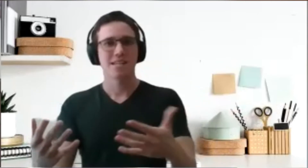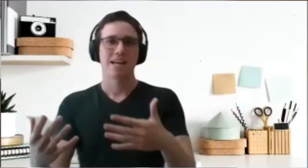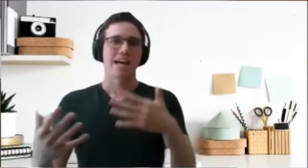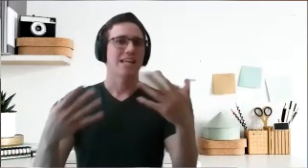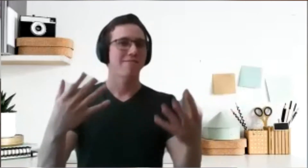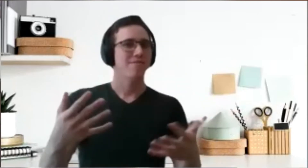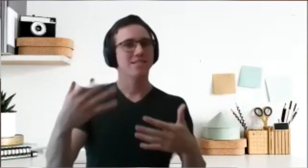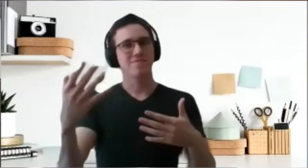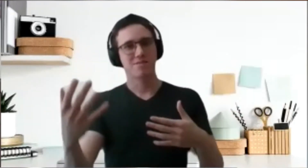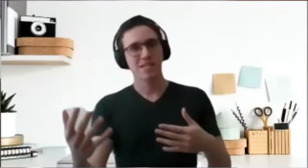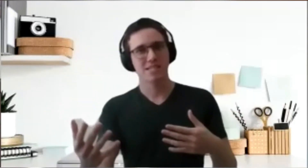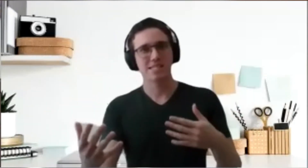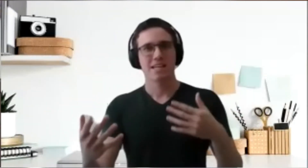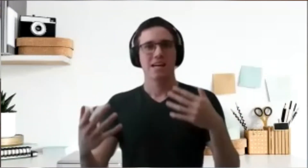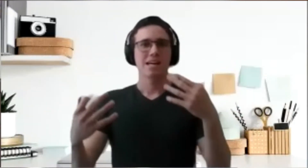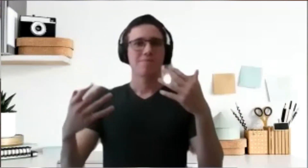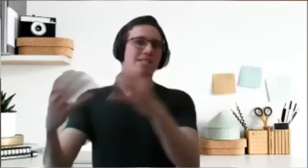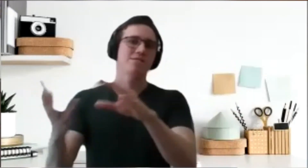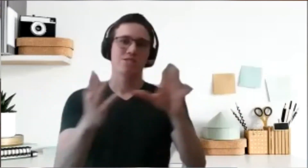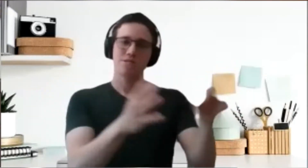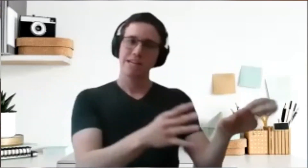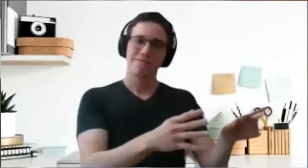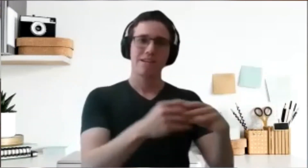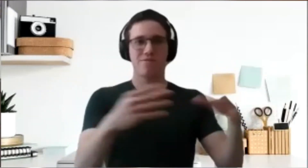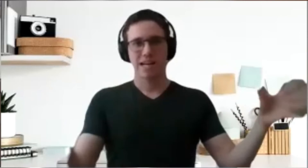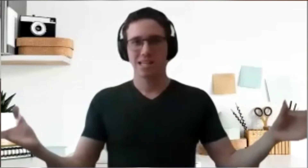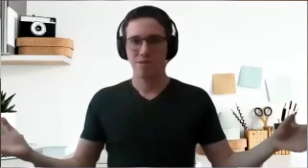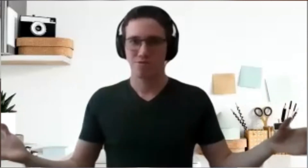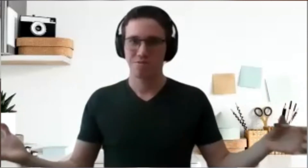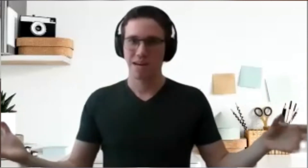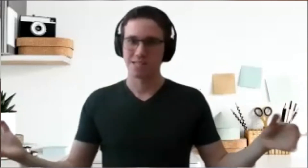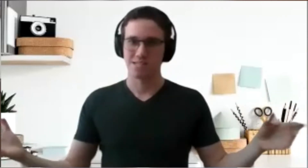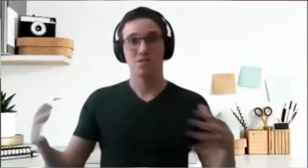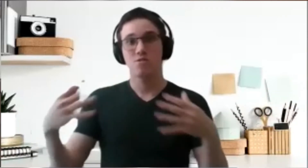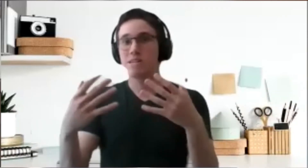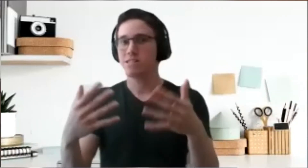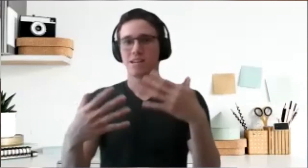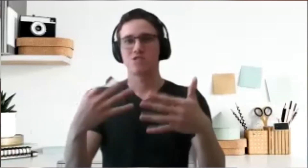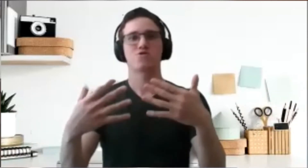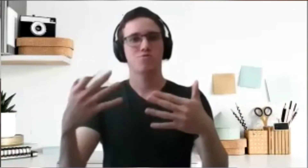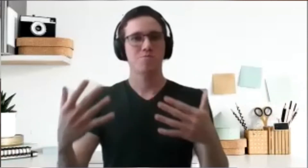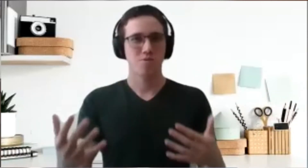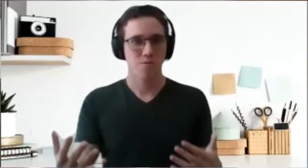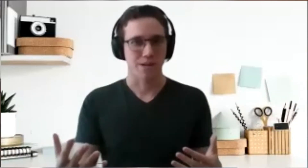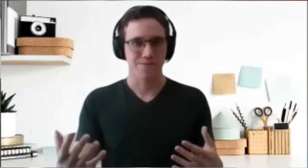and have fun, give speeches but then they want to leave and forget about Toastmasters. They don't want to do more work